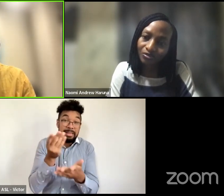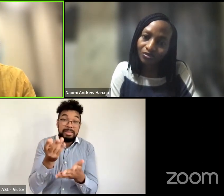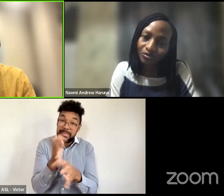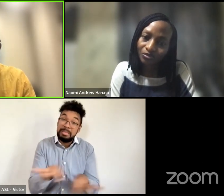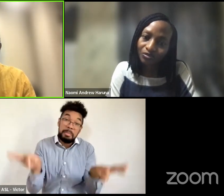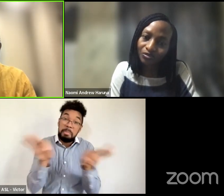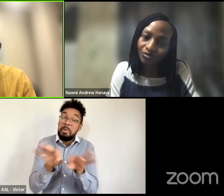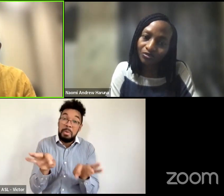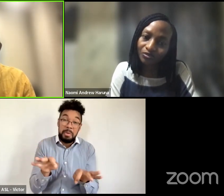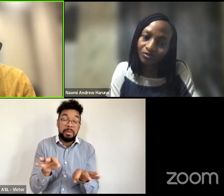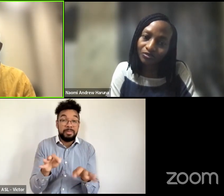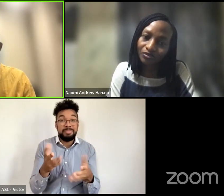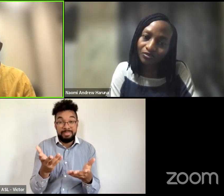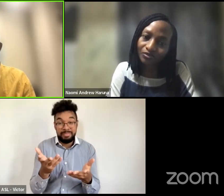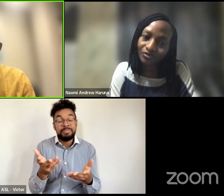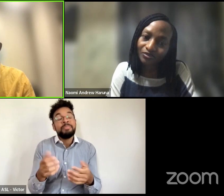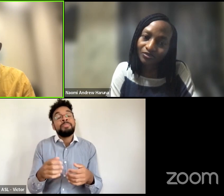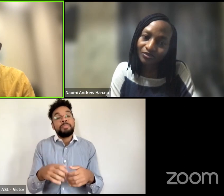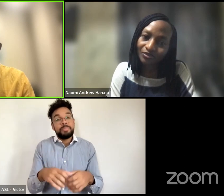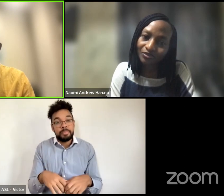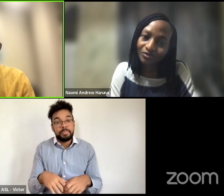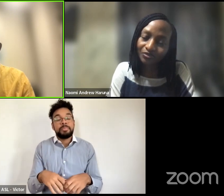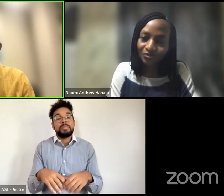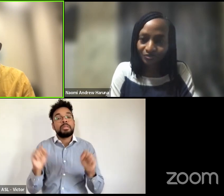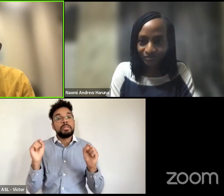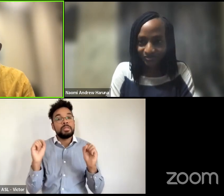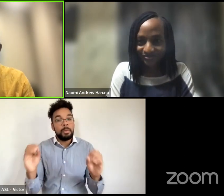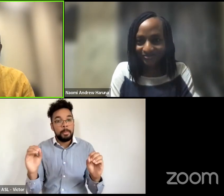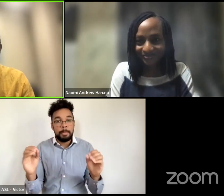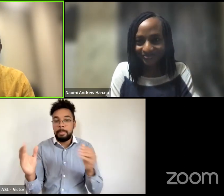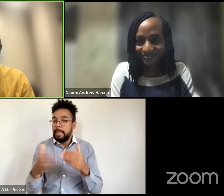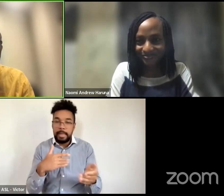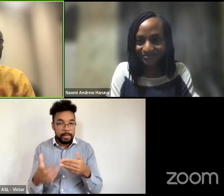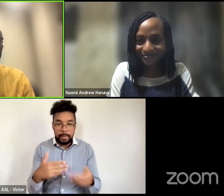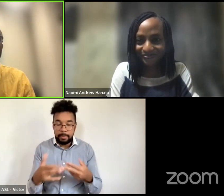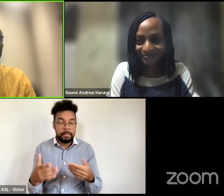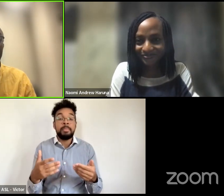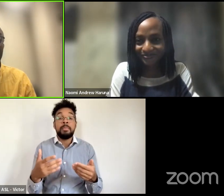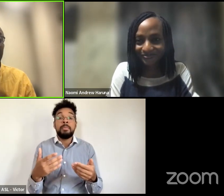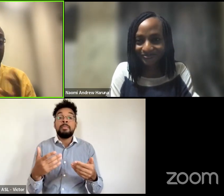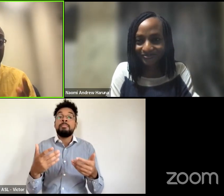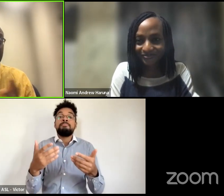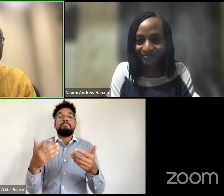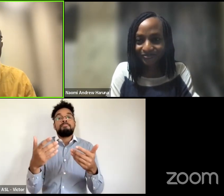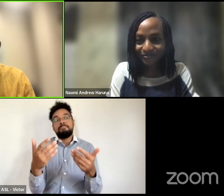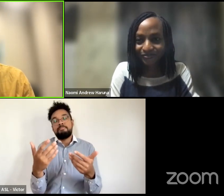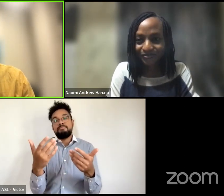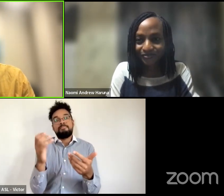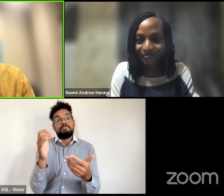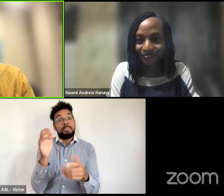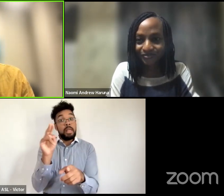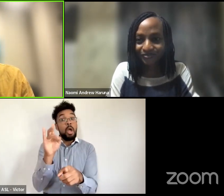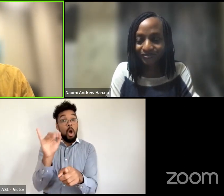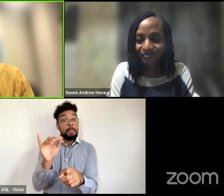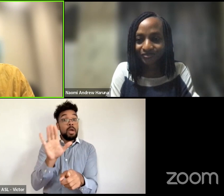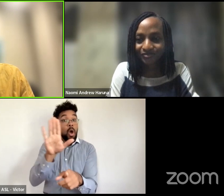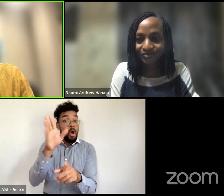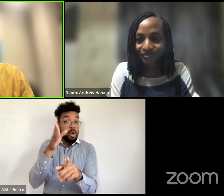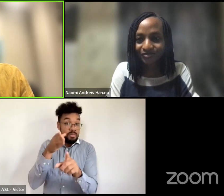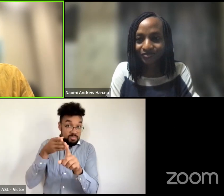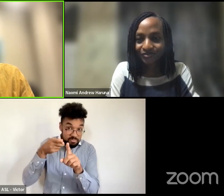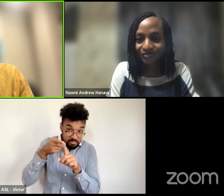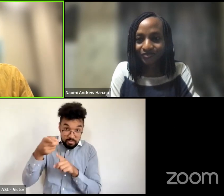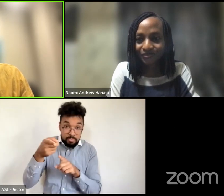um anyway i won't um it's it's um it's um the area of work that naomi has been doing and so